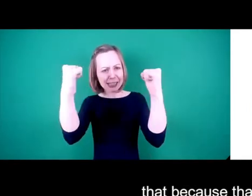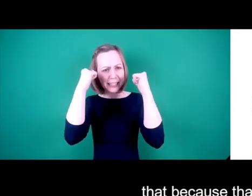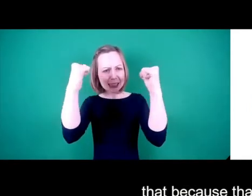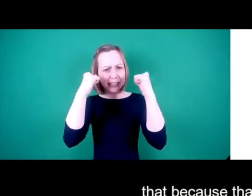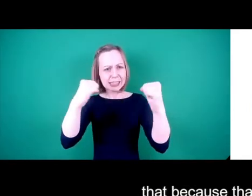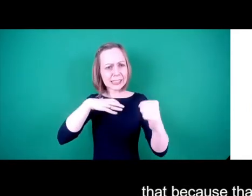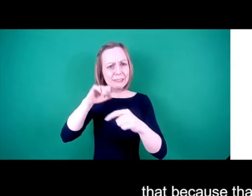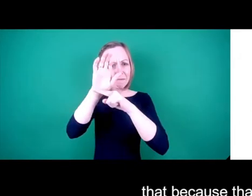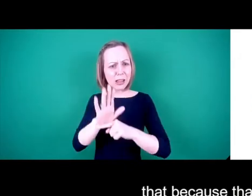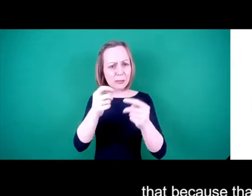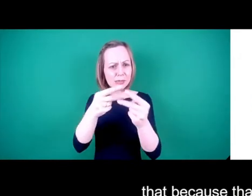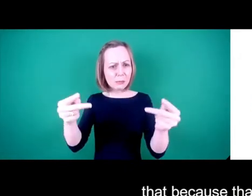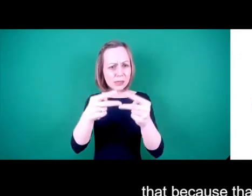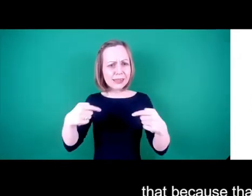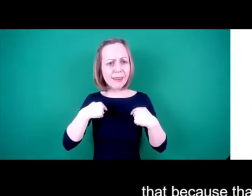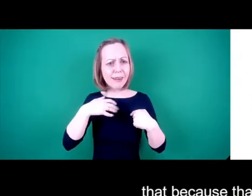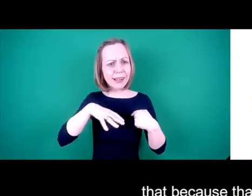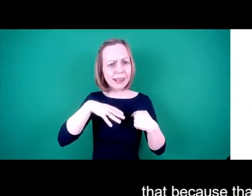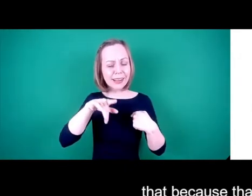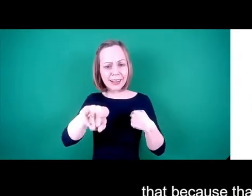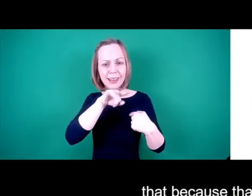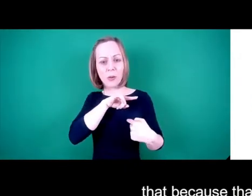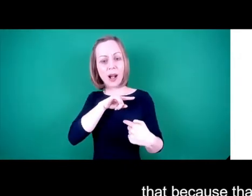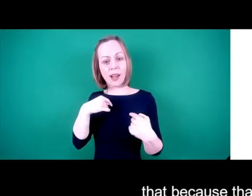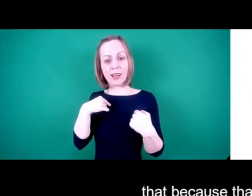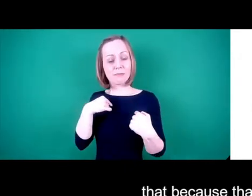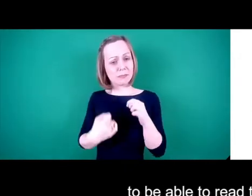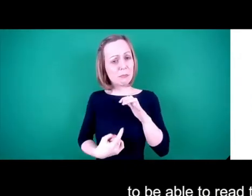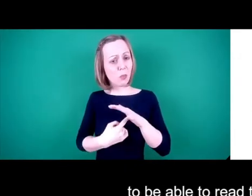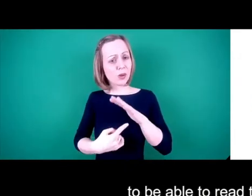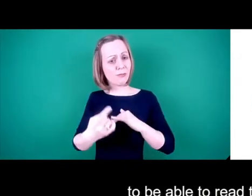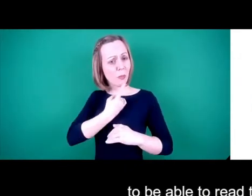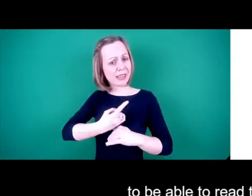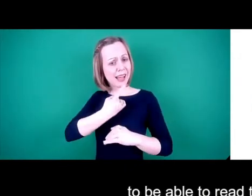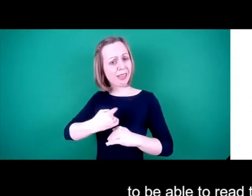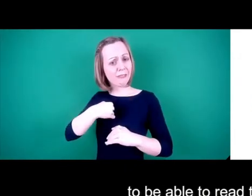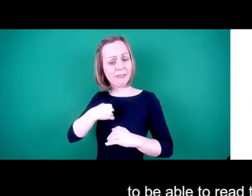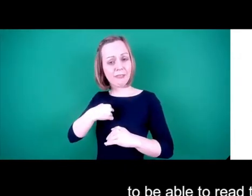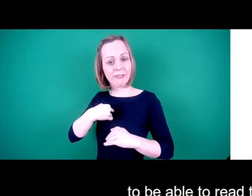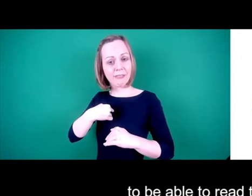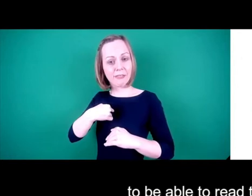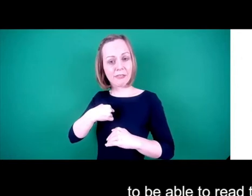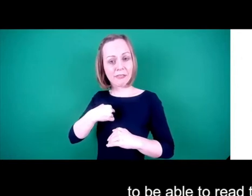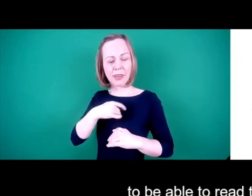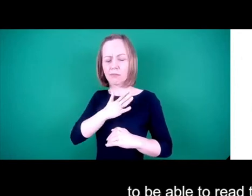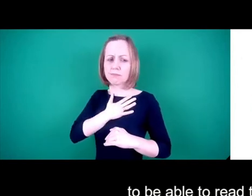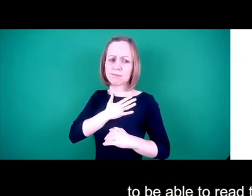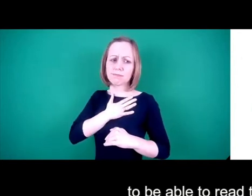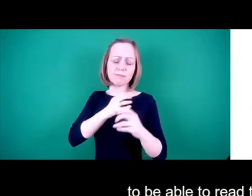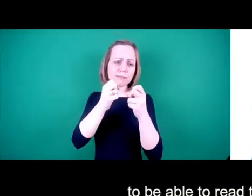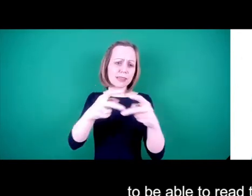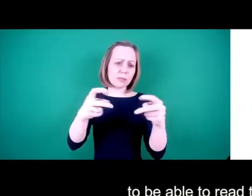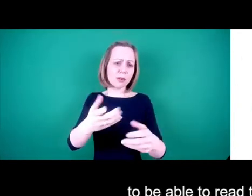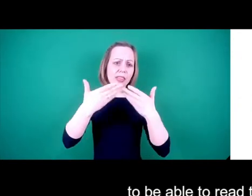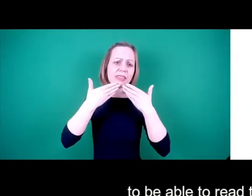that because that's equally important to me as well. So I love to be able to read the subtitles. So